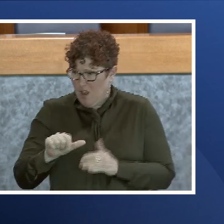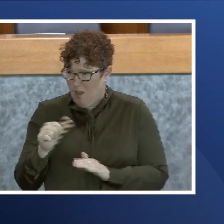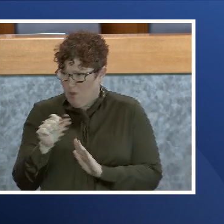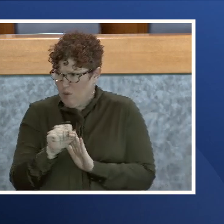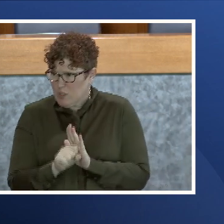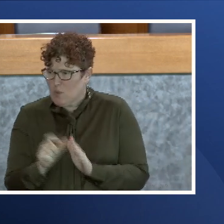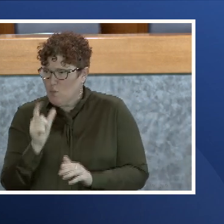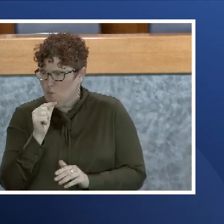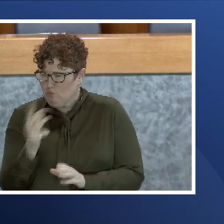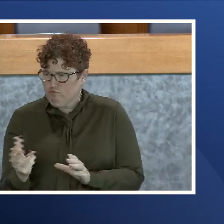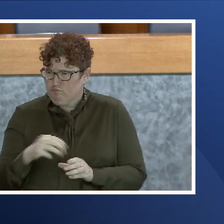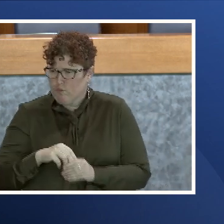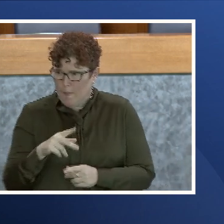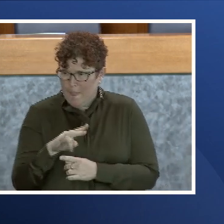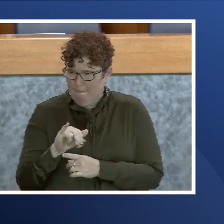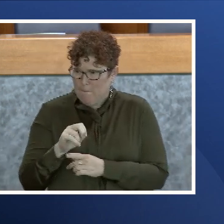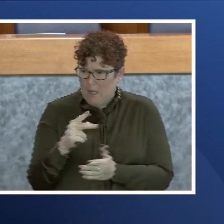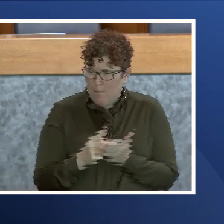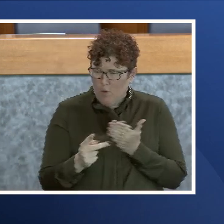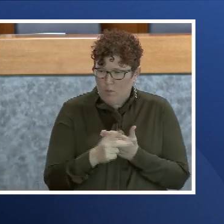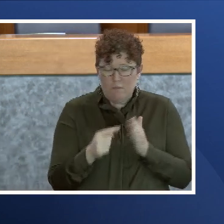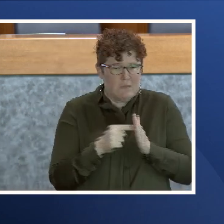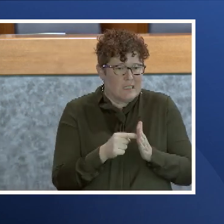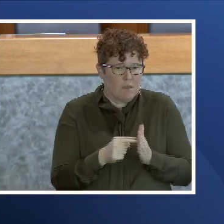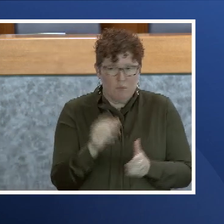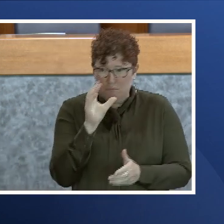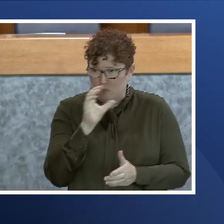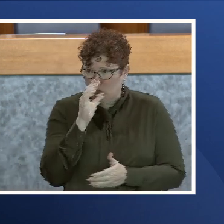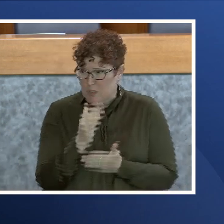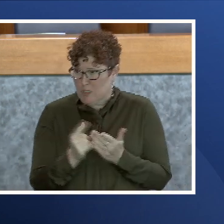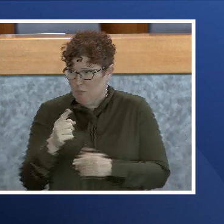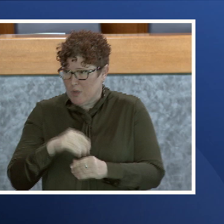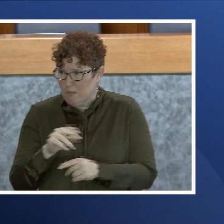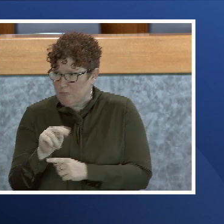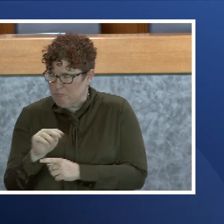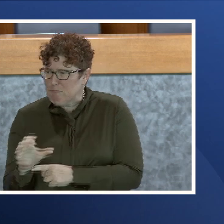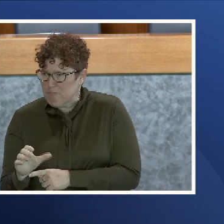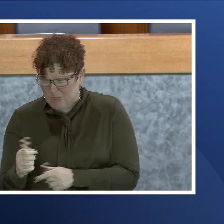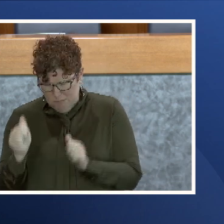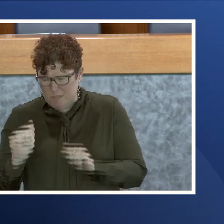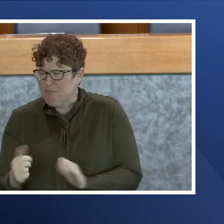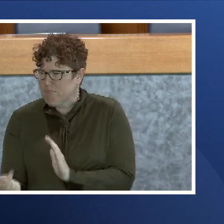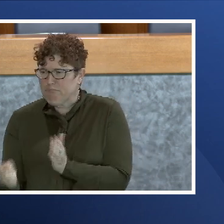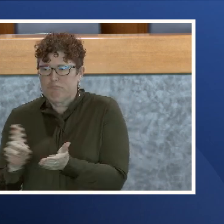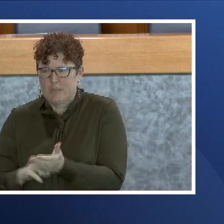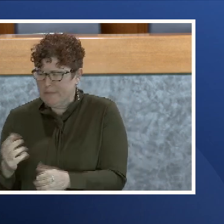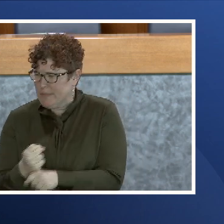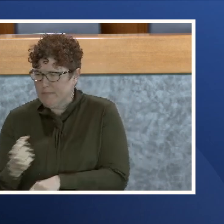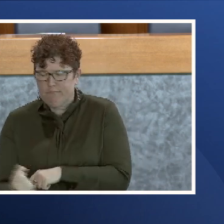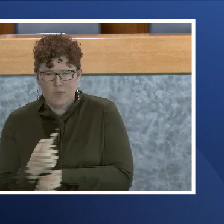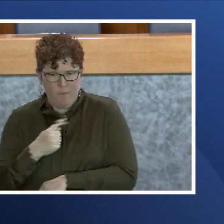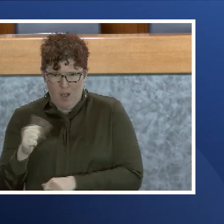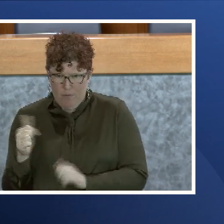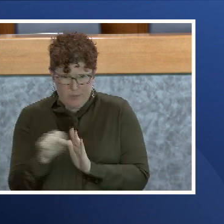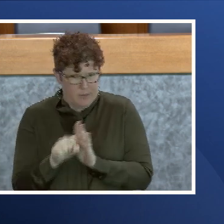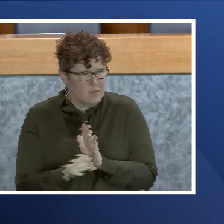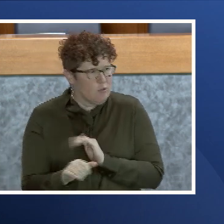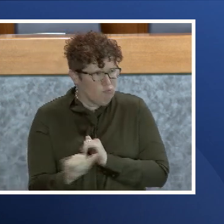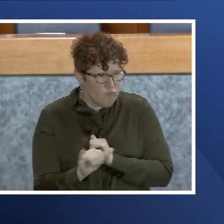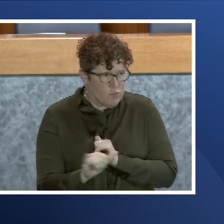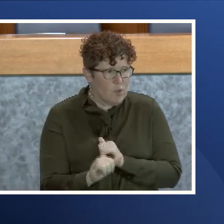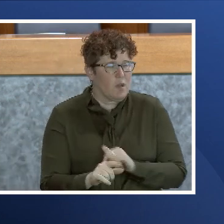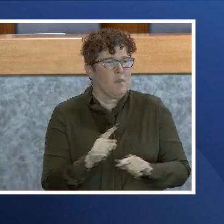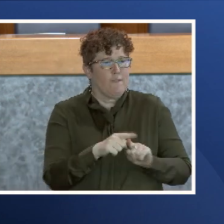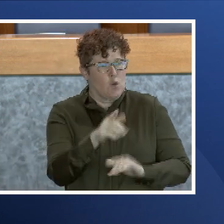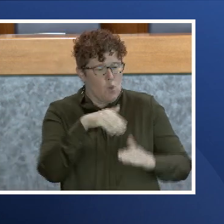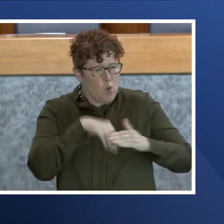looking for information on an offender in North Carolina, for example, you may also sign up to get notification for another state. But if we